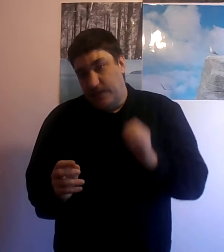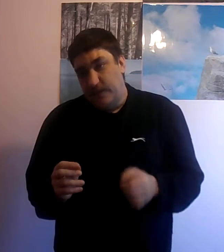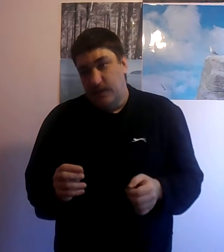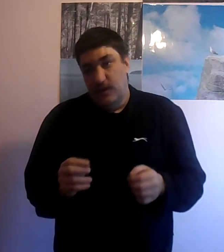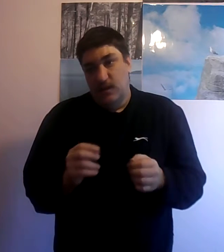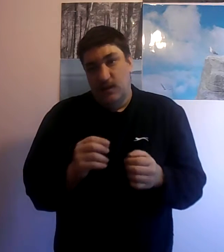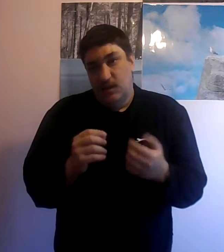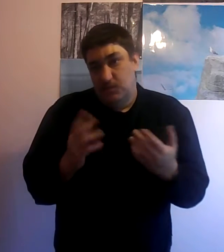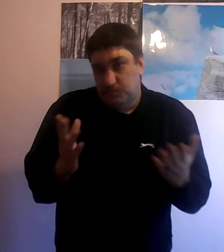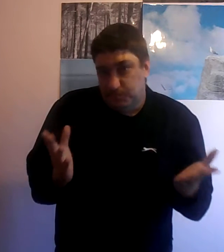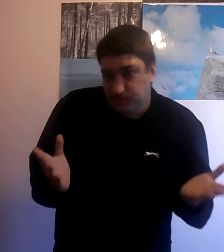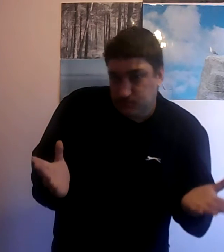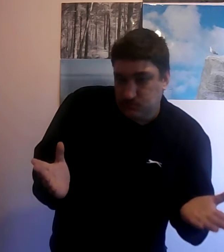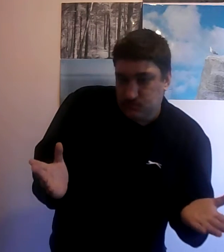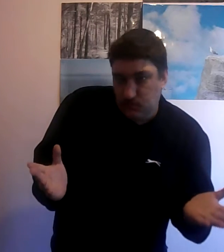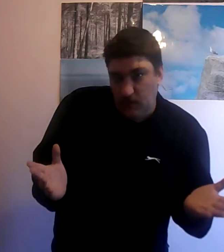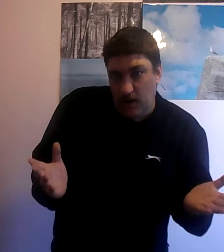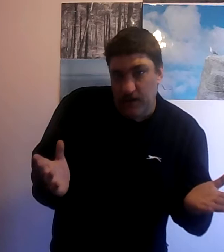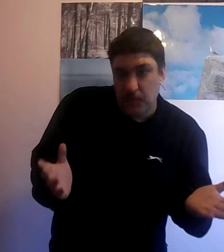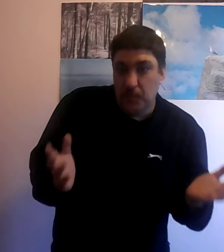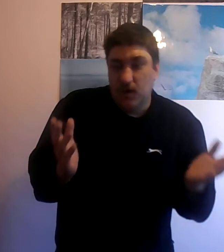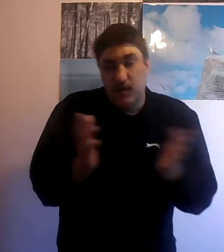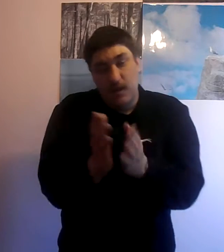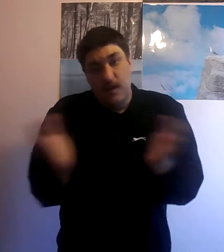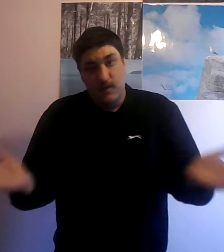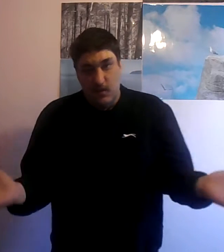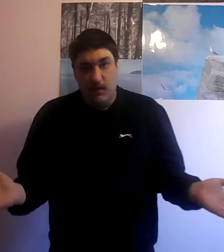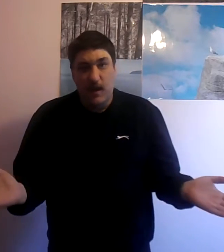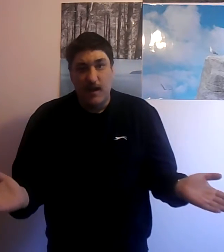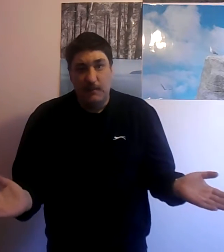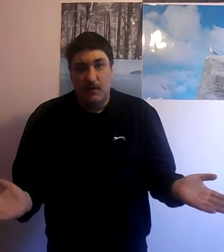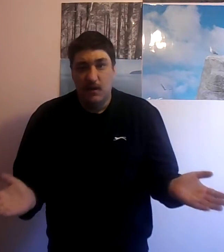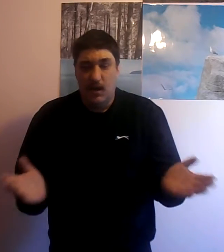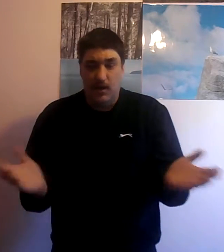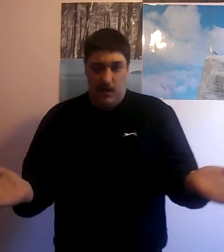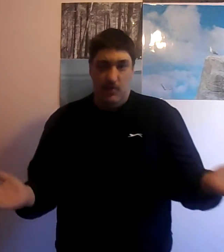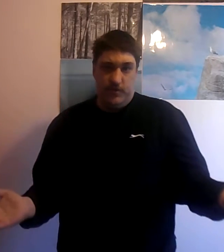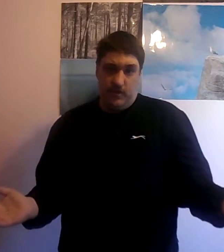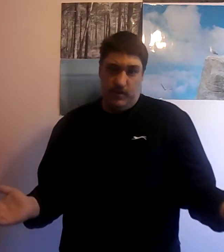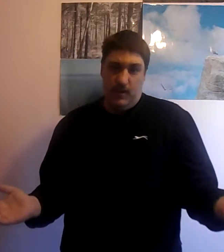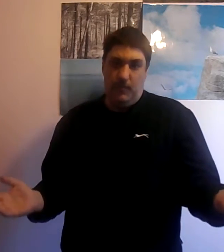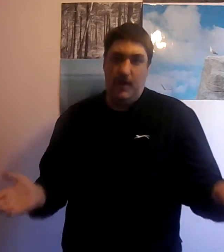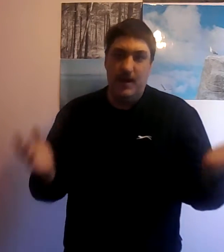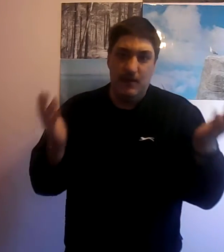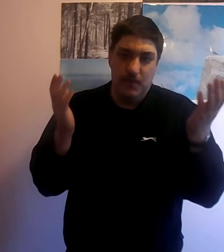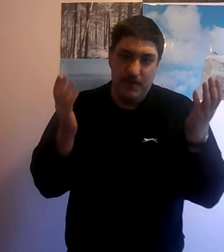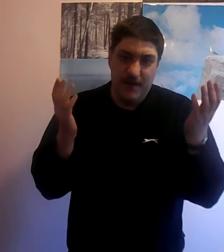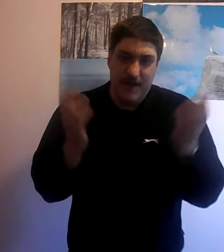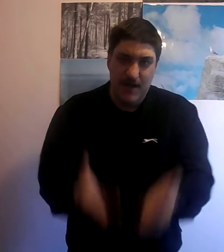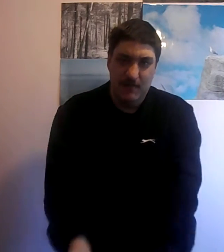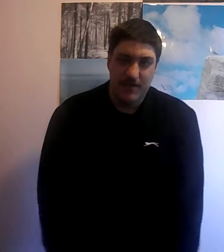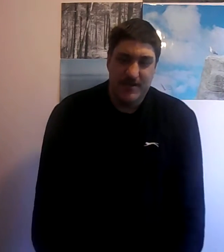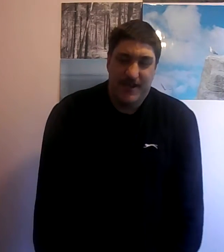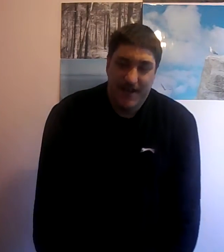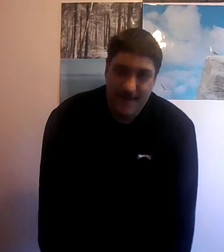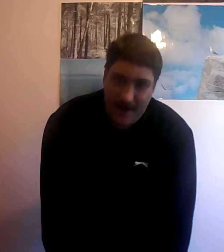that but it's a good game I would honestly play it but the game logic in that